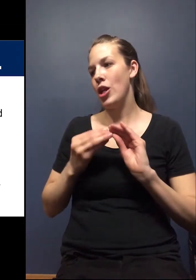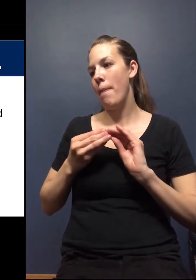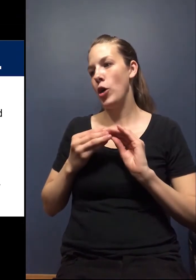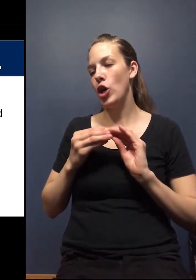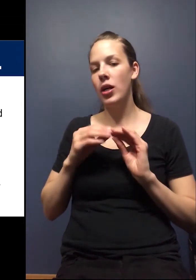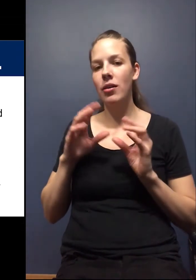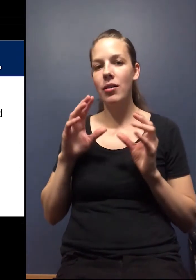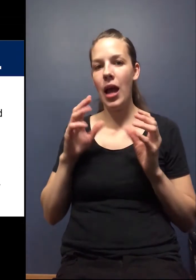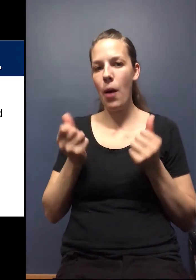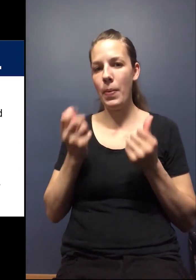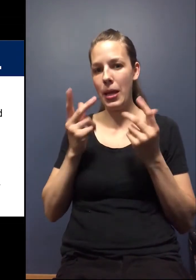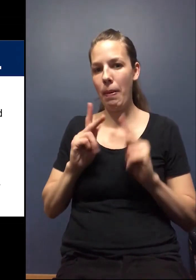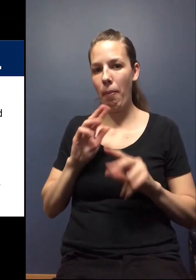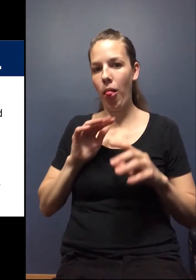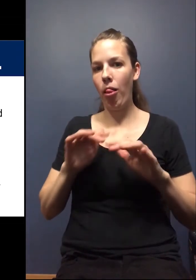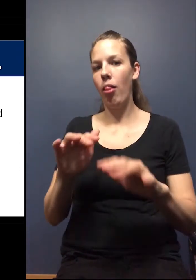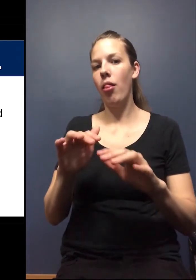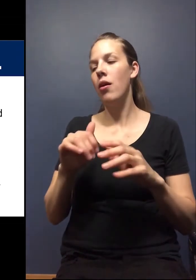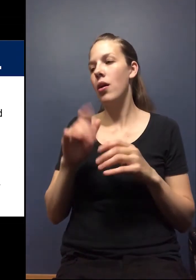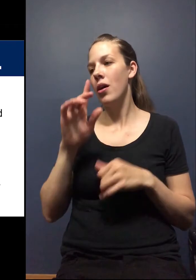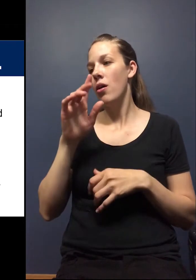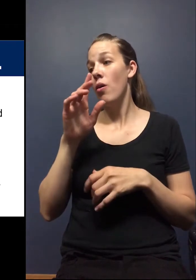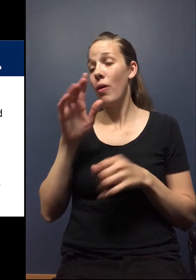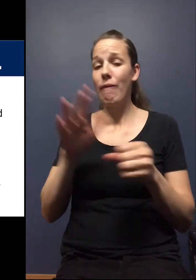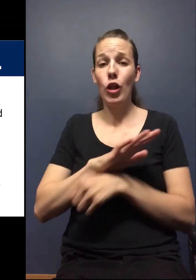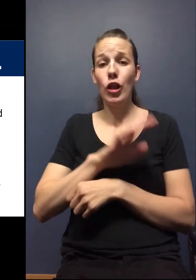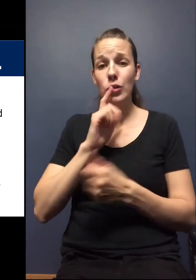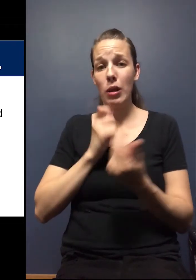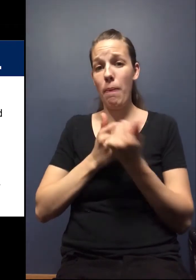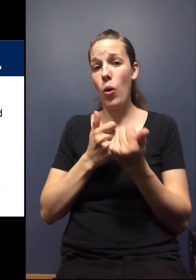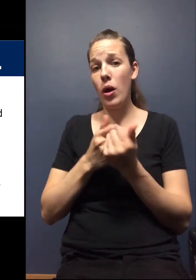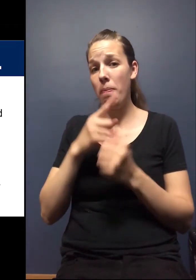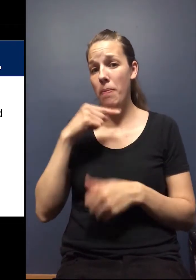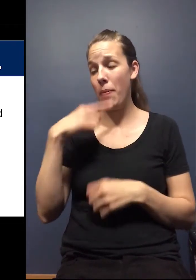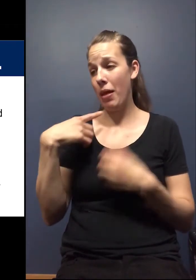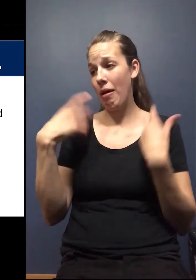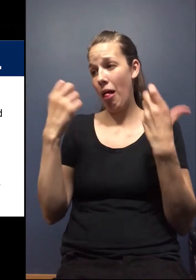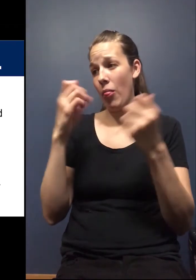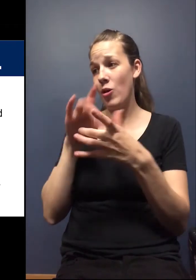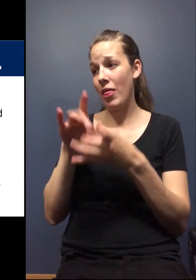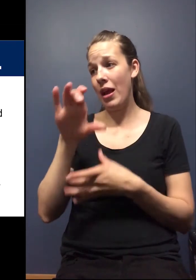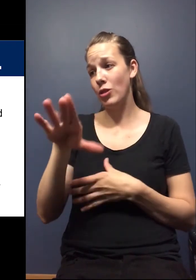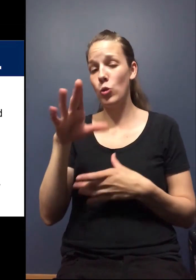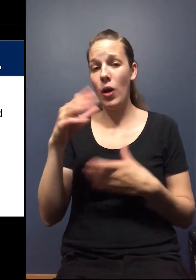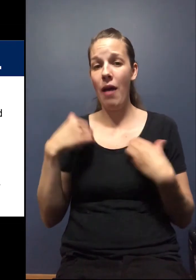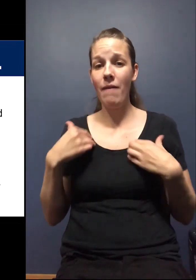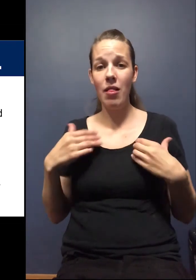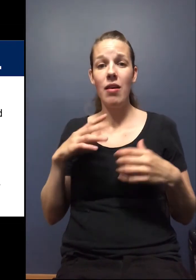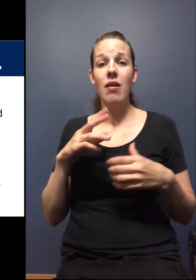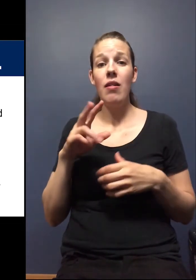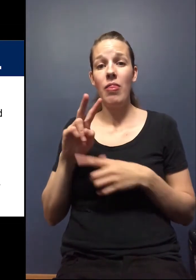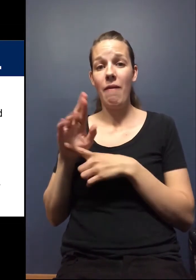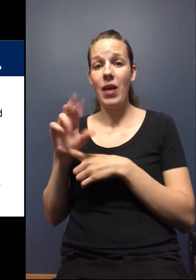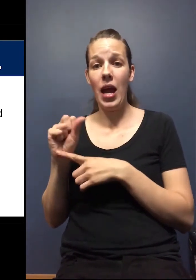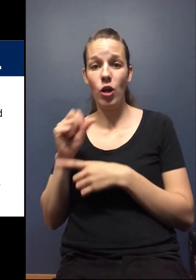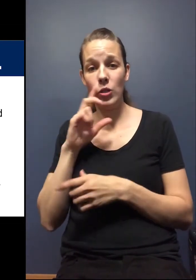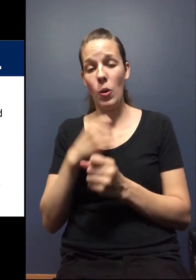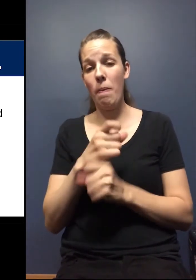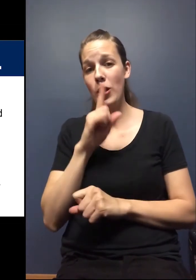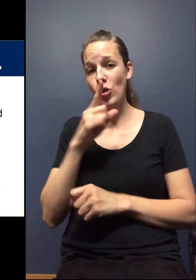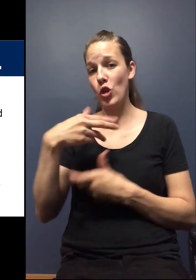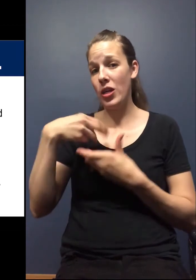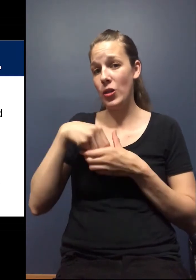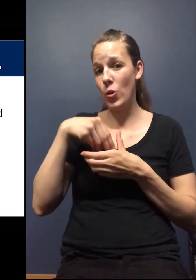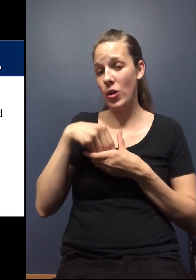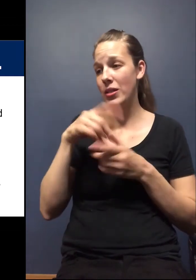mass gathering, um, that we completely support public health on this in order to contain the virus, but just making sure indoors